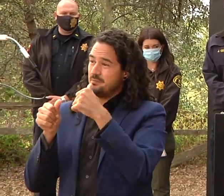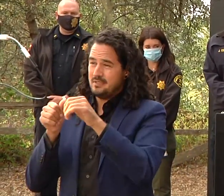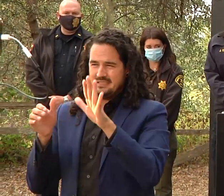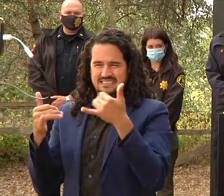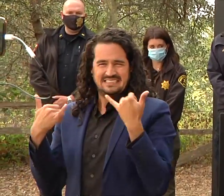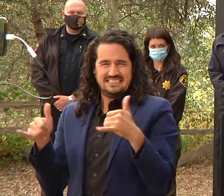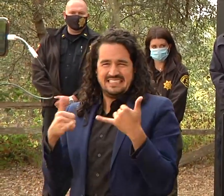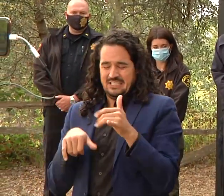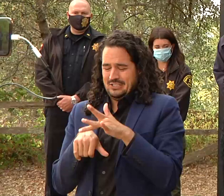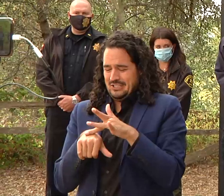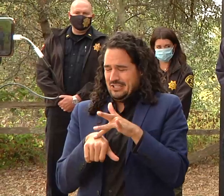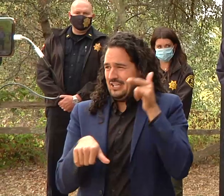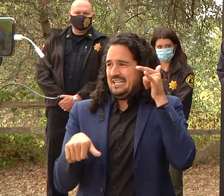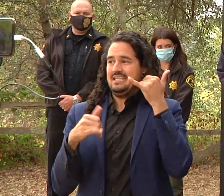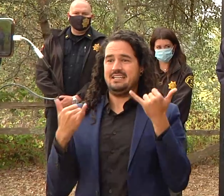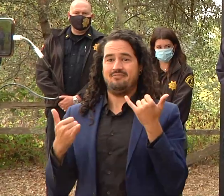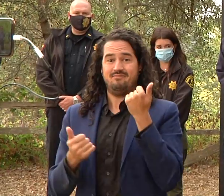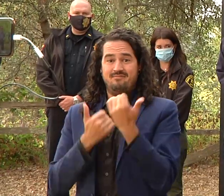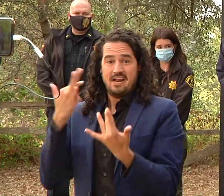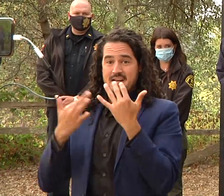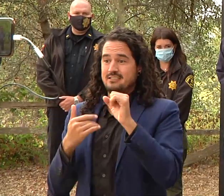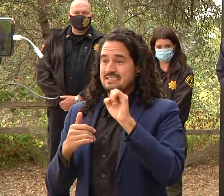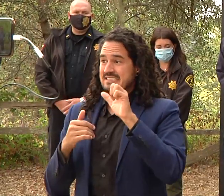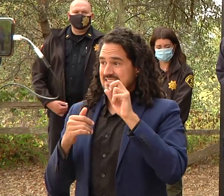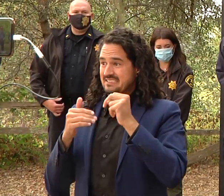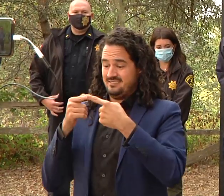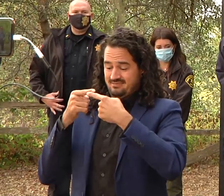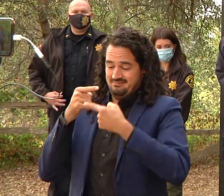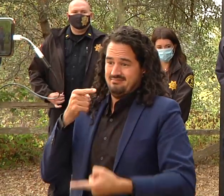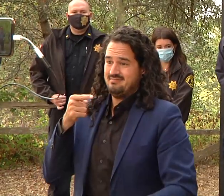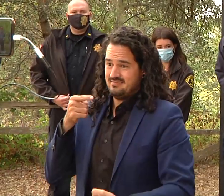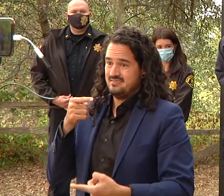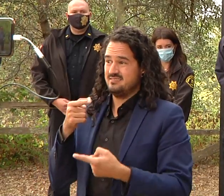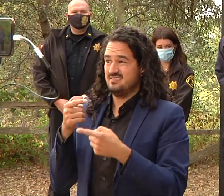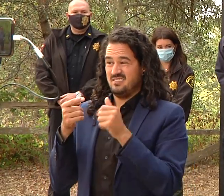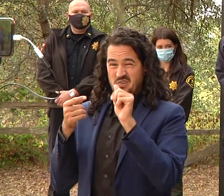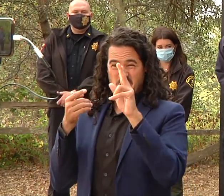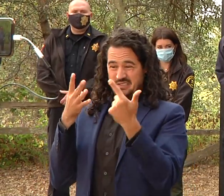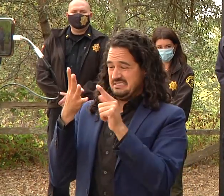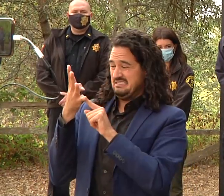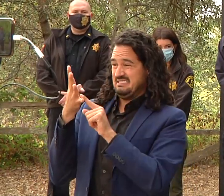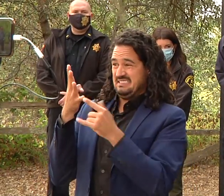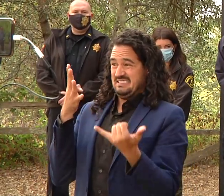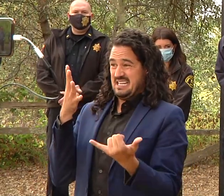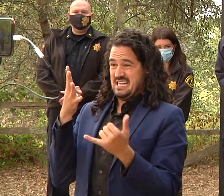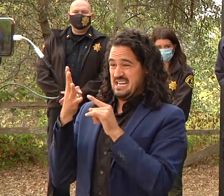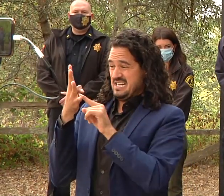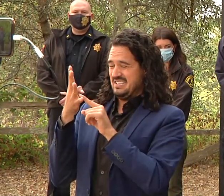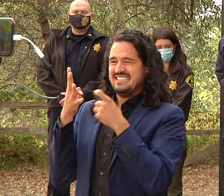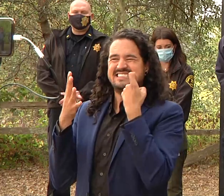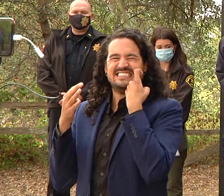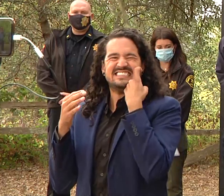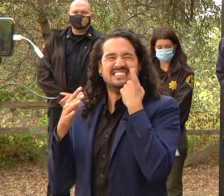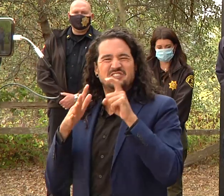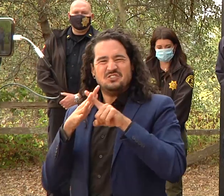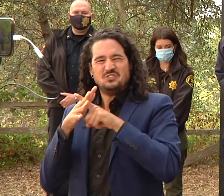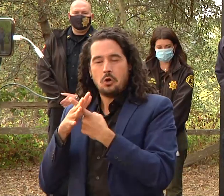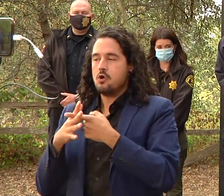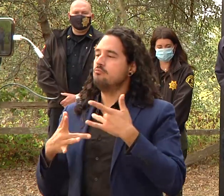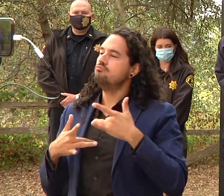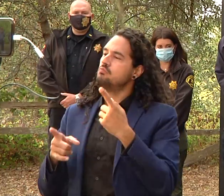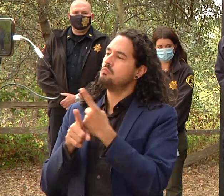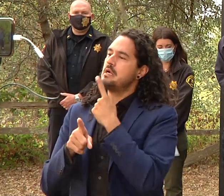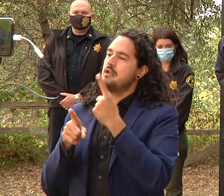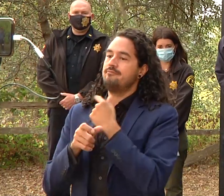it's just the end of august we're typically just getting into what we consider our normal fire season or our window of